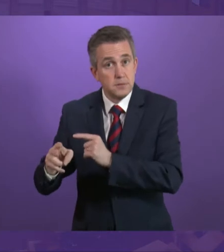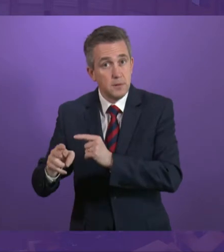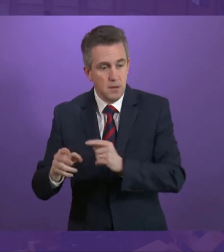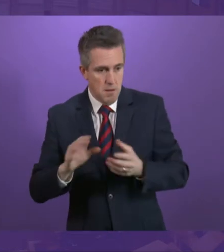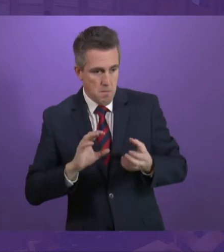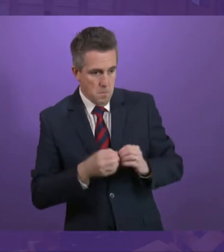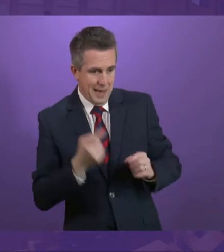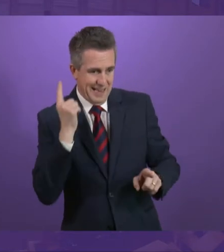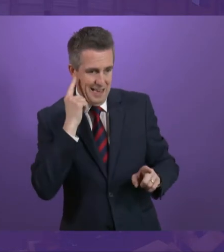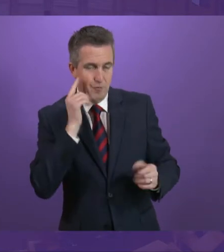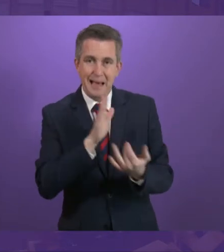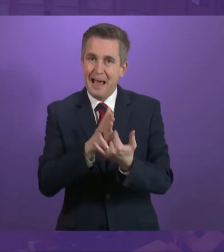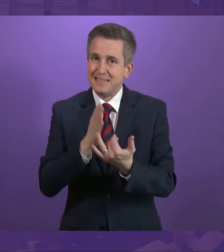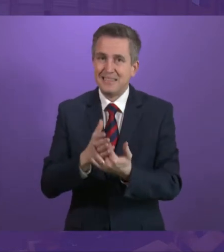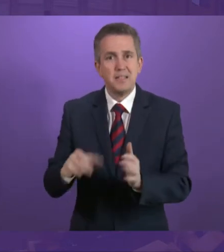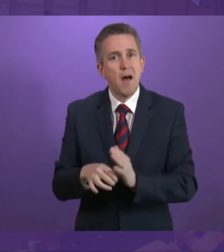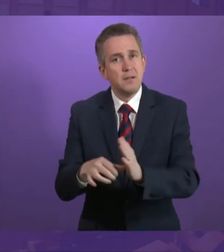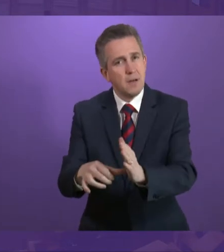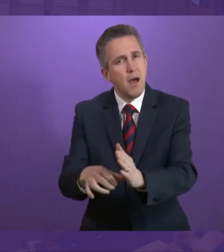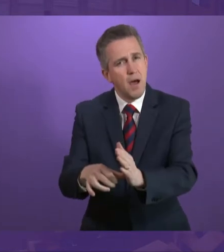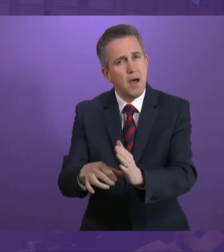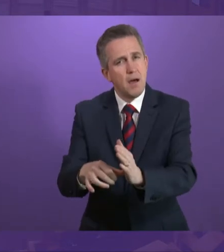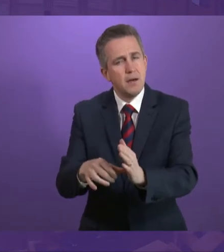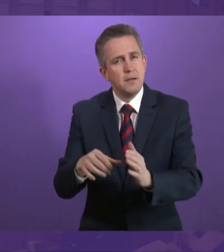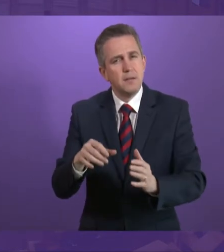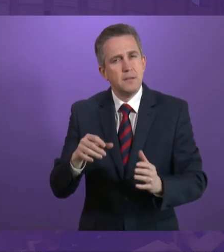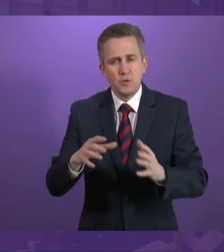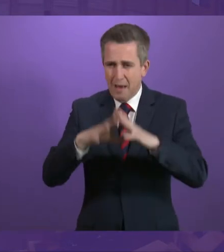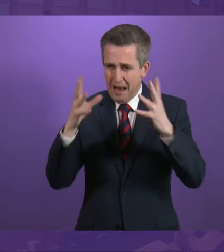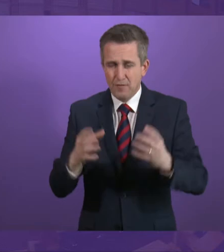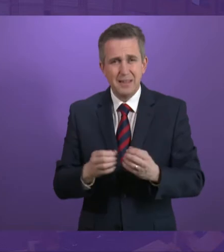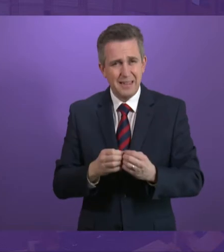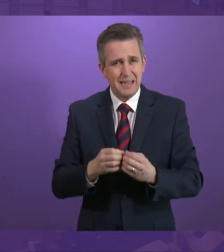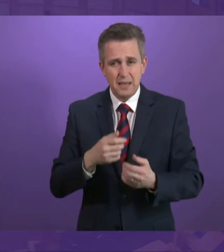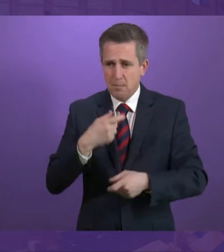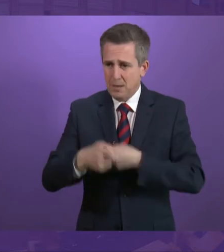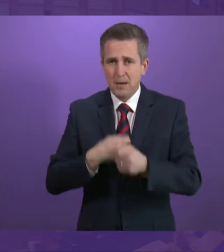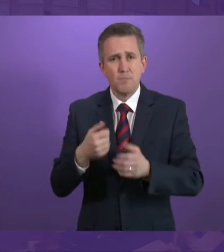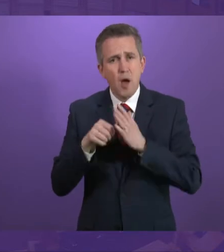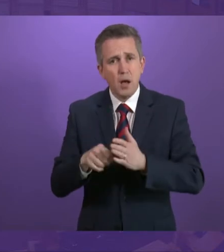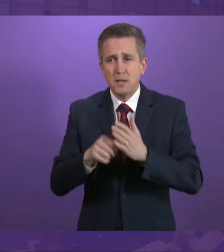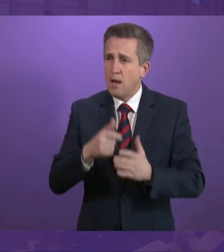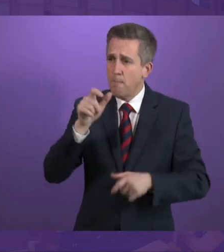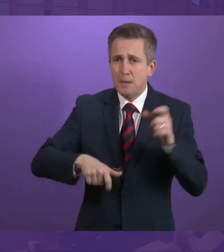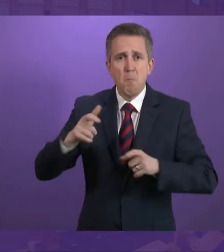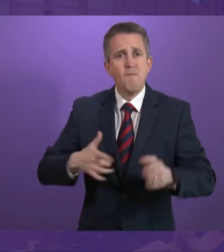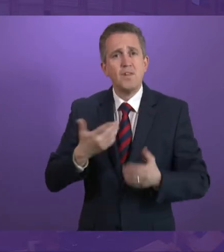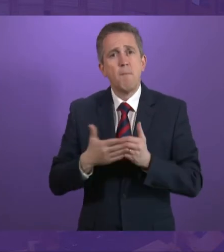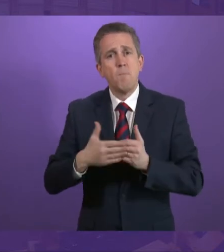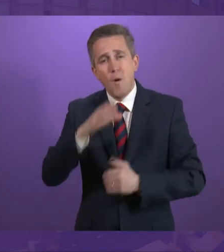adds to that, you can really begin to get a picture of how that isolation is created.